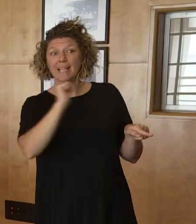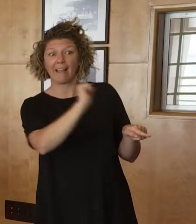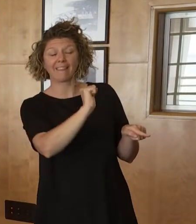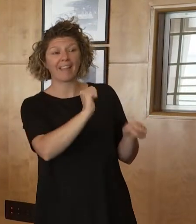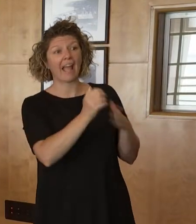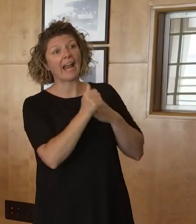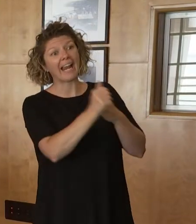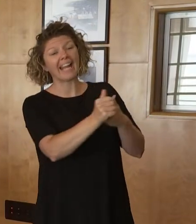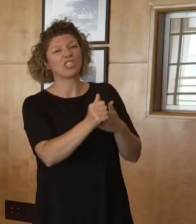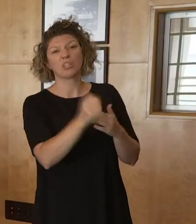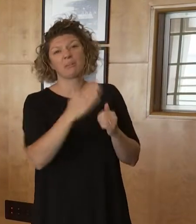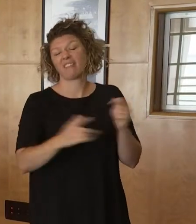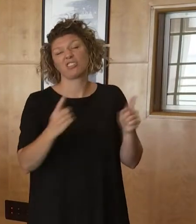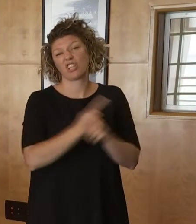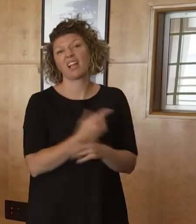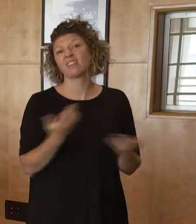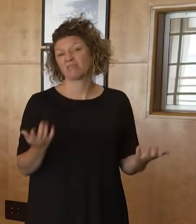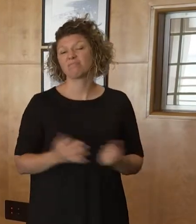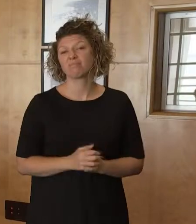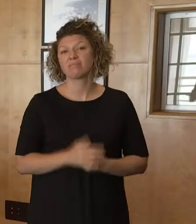haven't changed. Thank you.